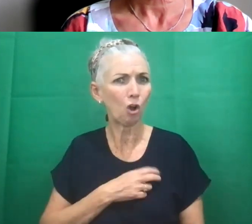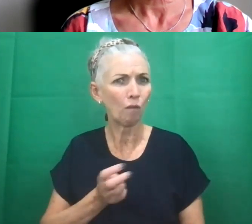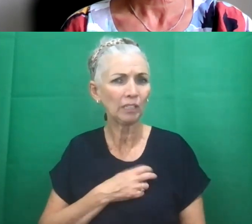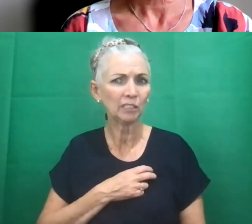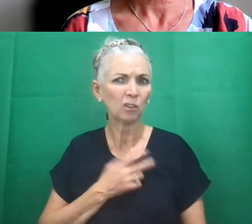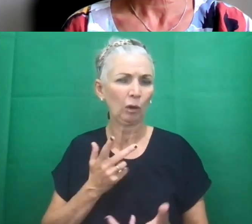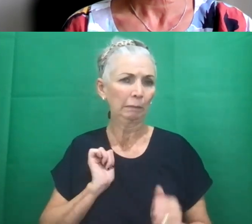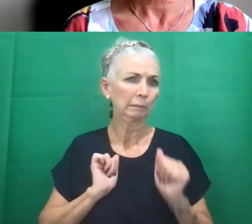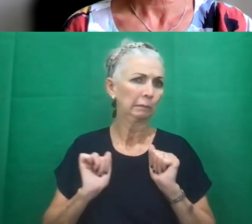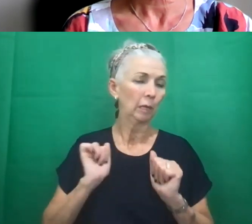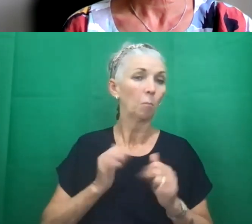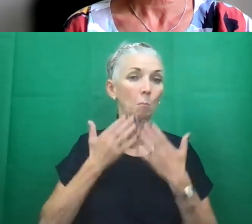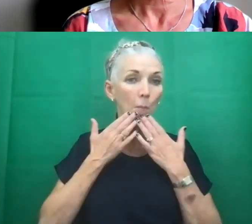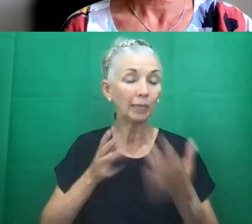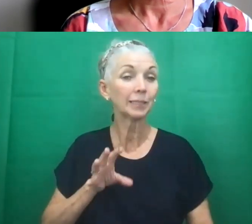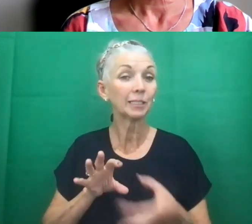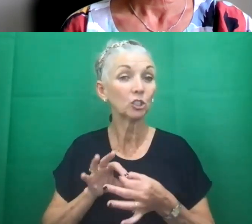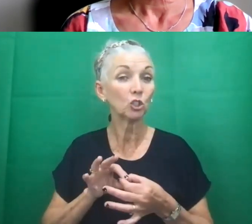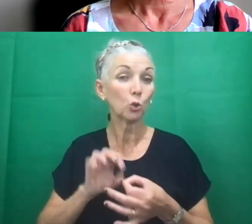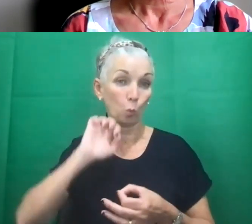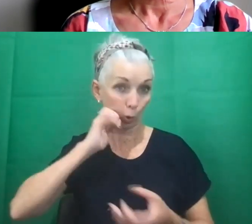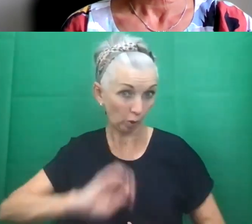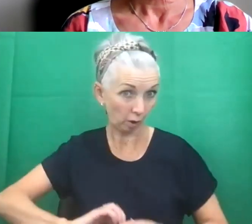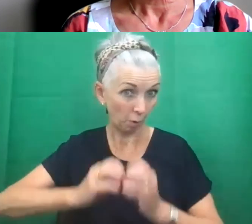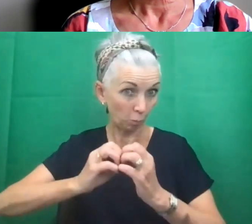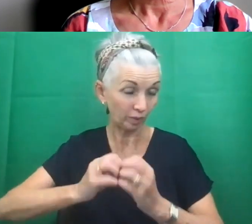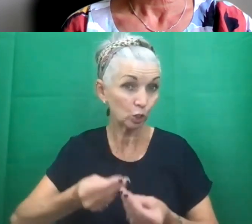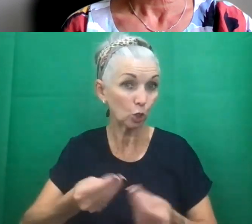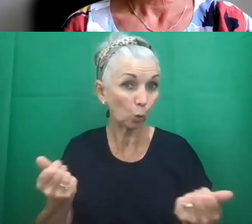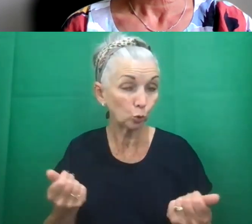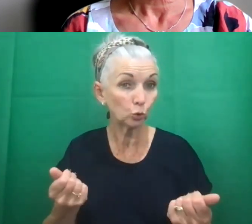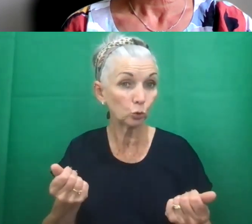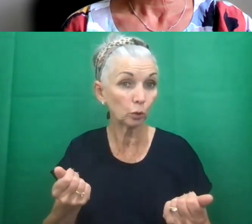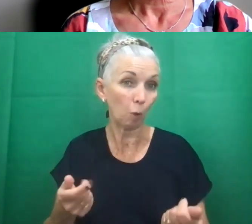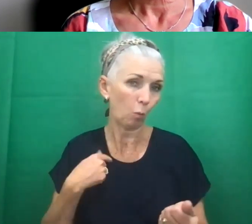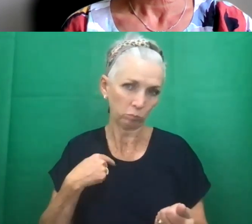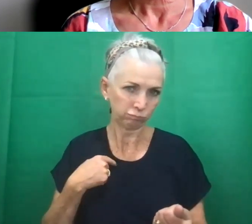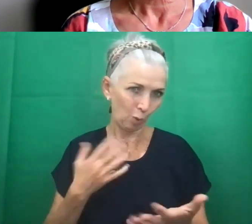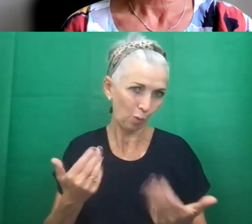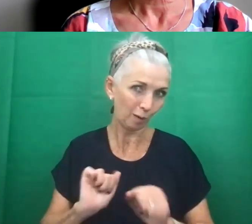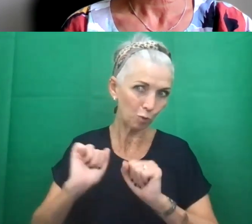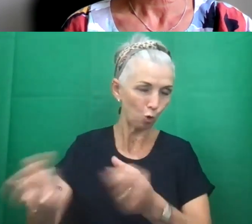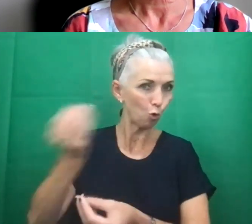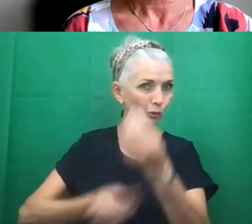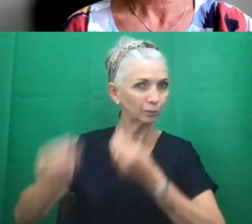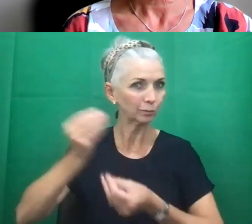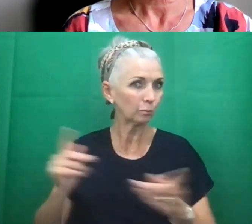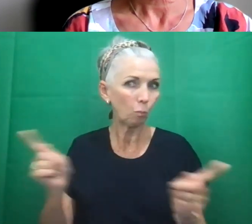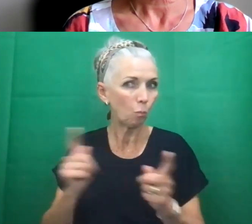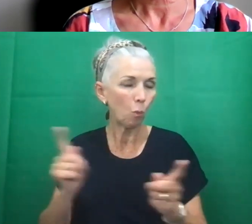either we'll come up with the solutions we can think of. But we would also really welcome and encourage people telling us what would help make our